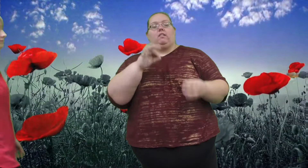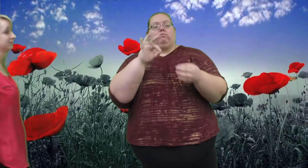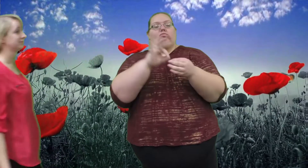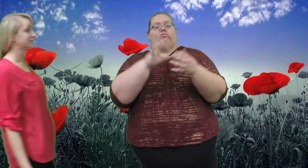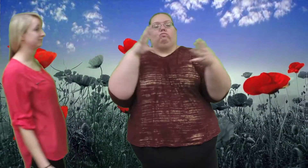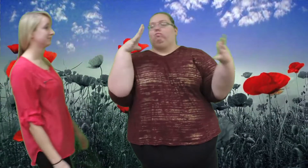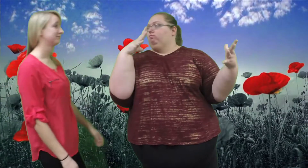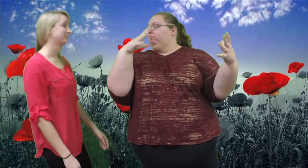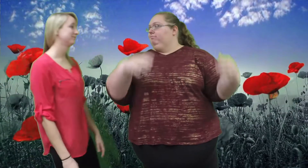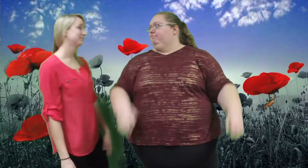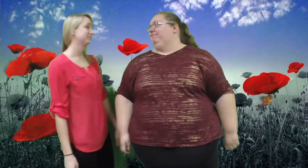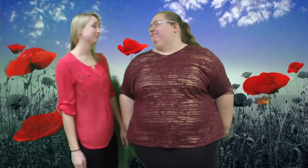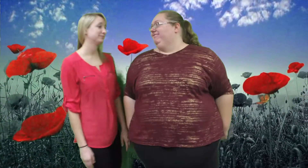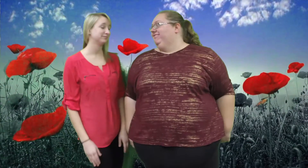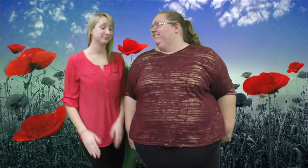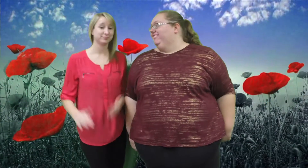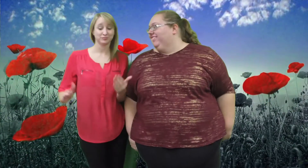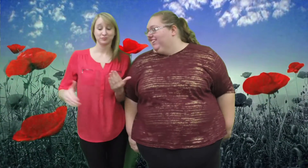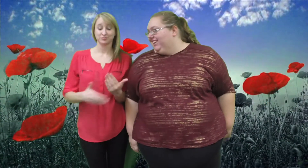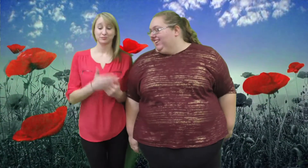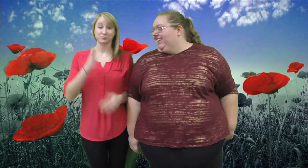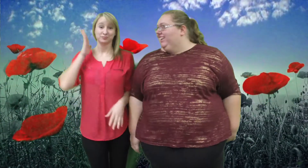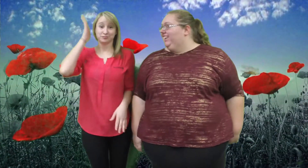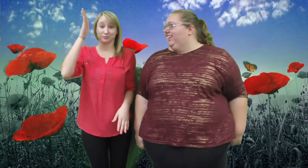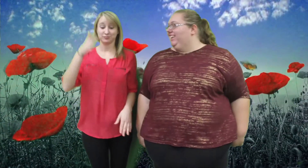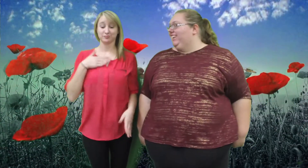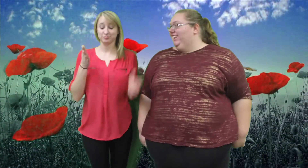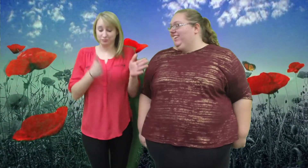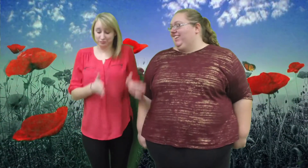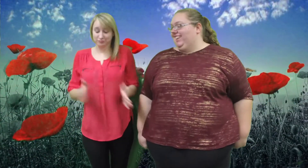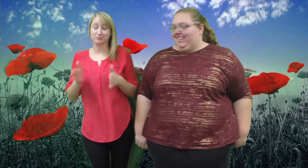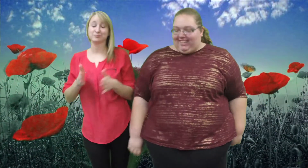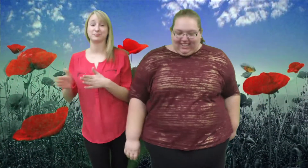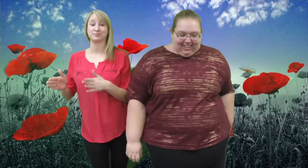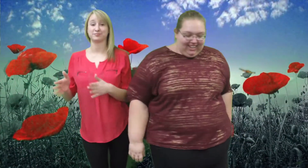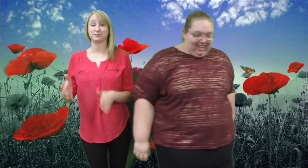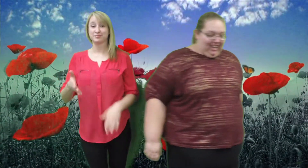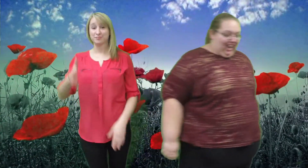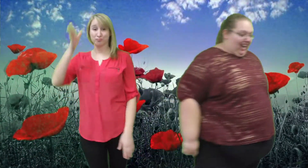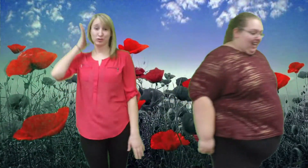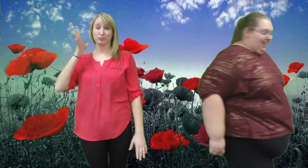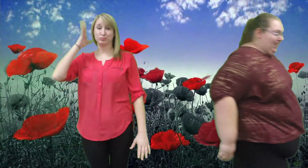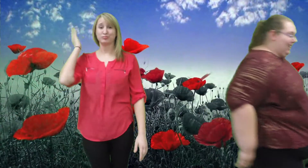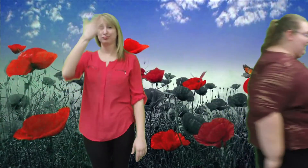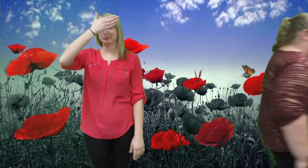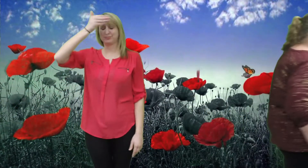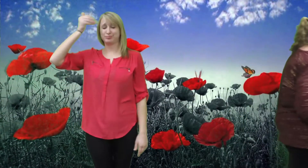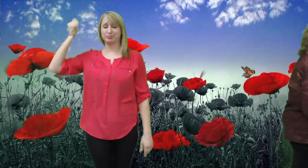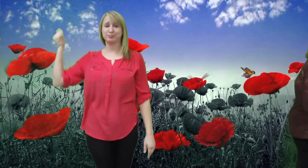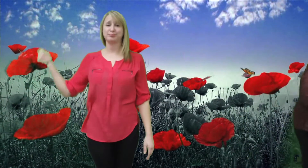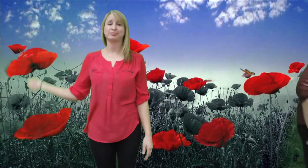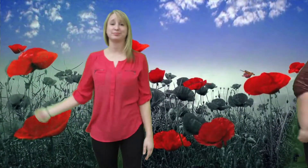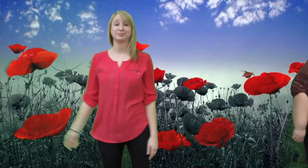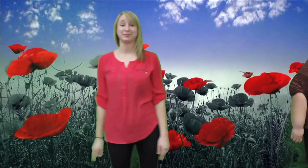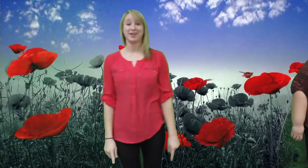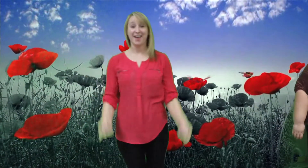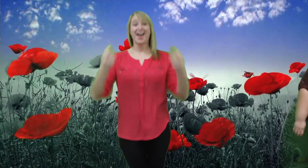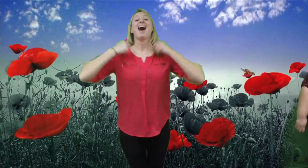and I let the chapter end I design my future bright, not by where my life has been And I